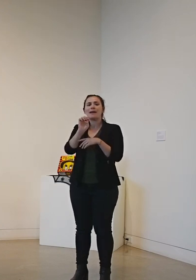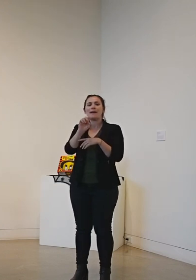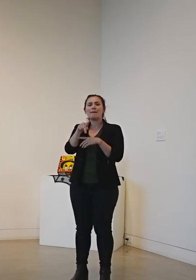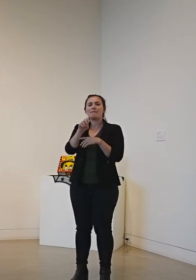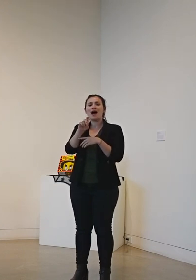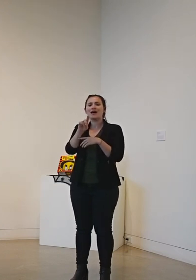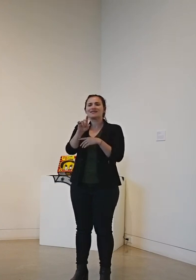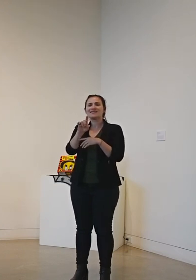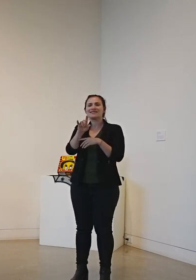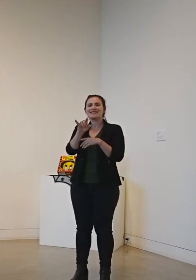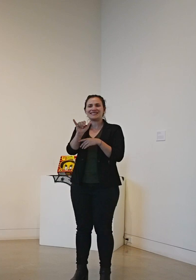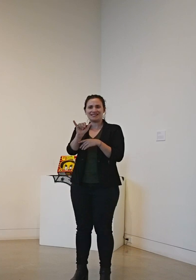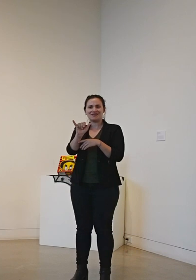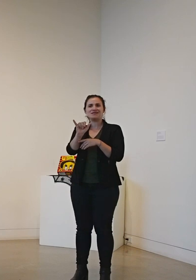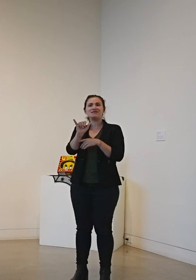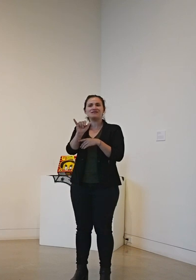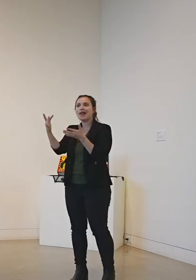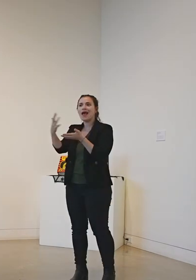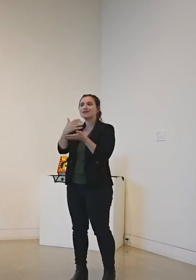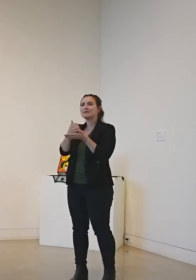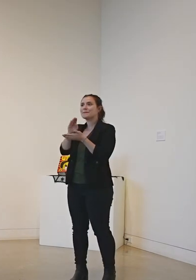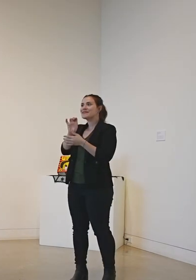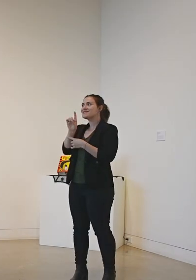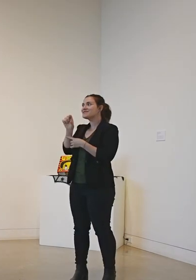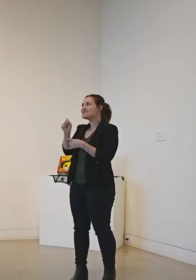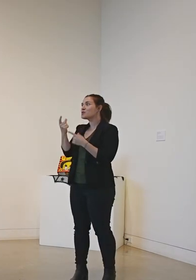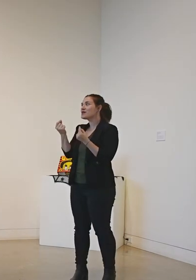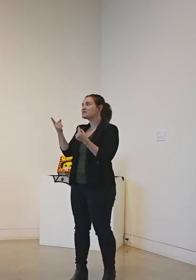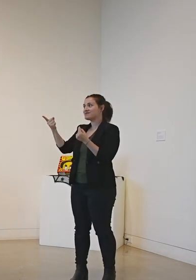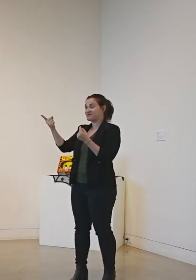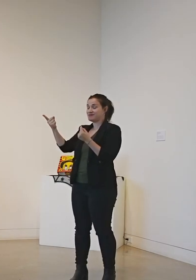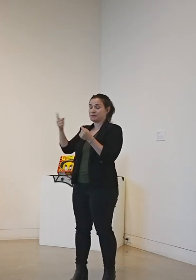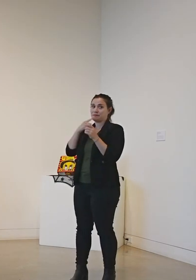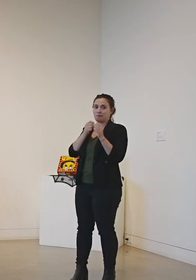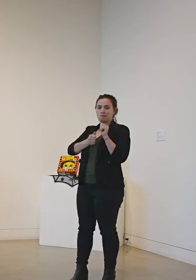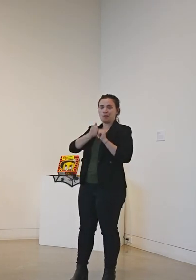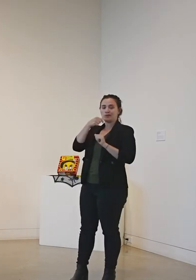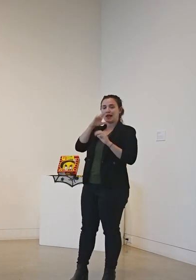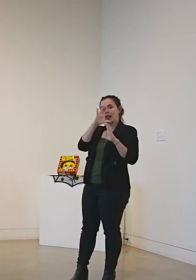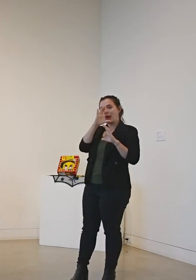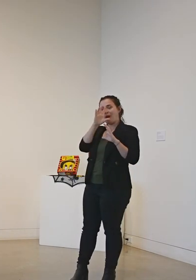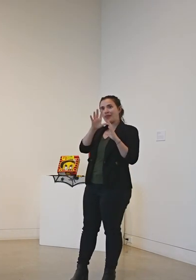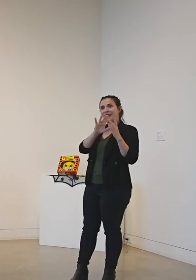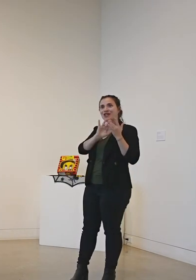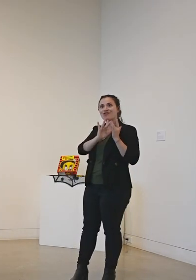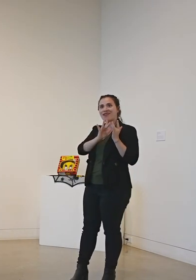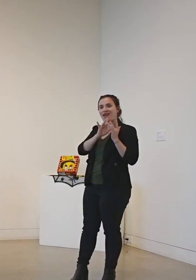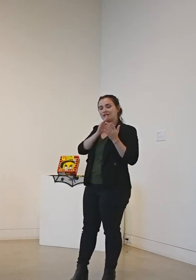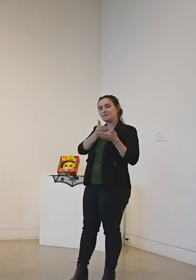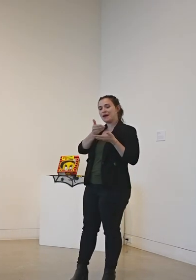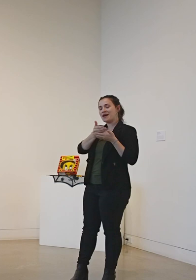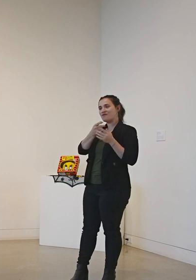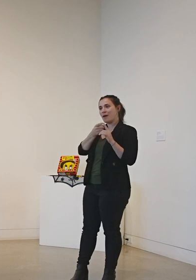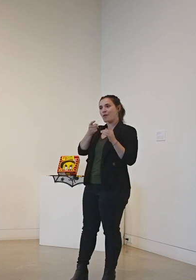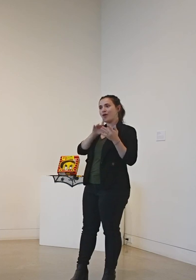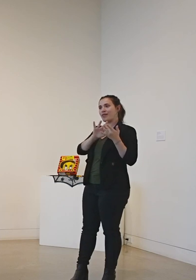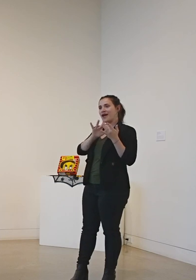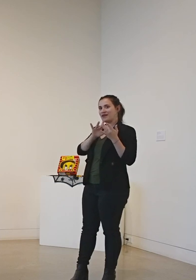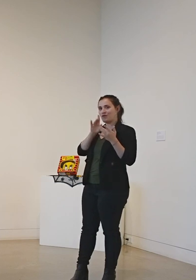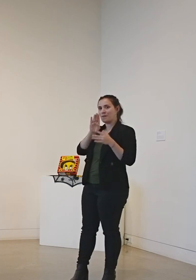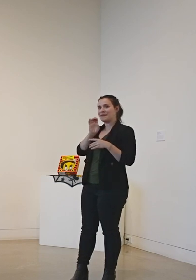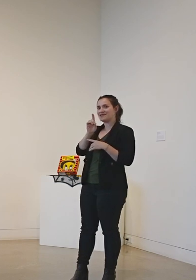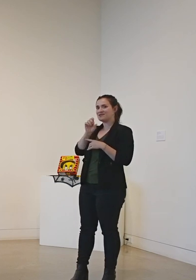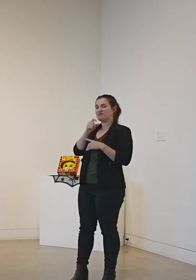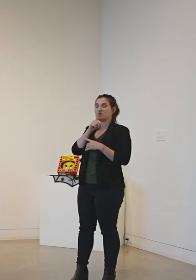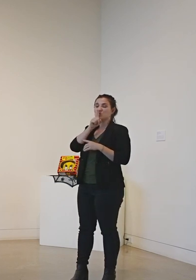jelly and the peanut butter I'm mostly scouring the internet for beads I just